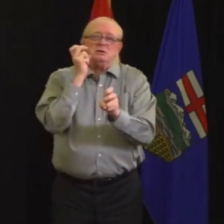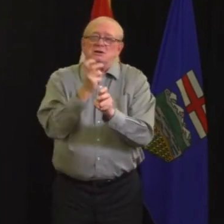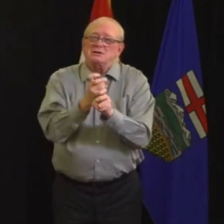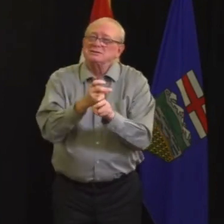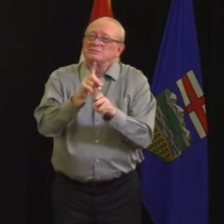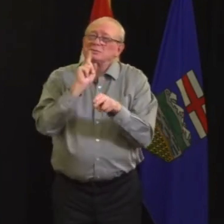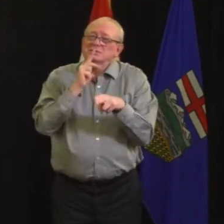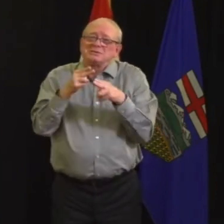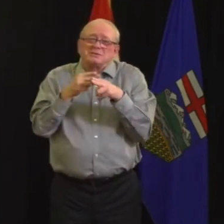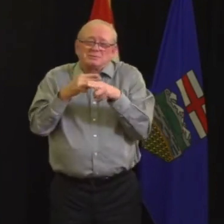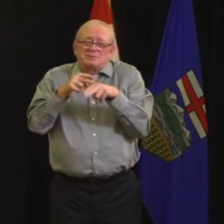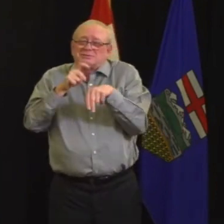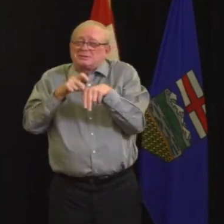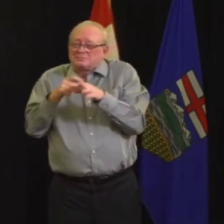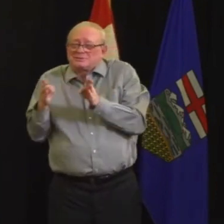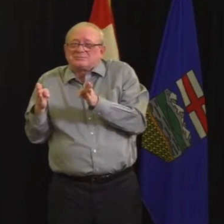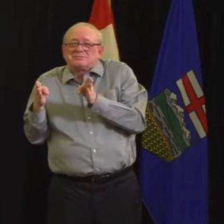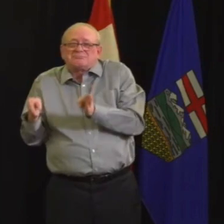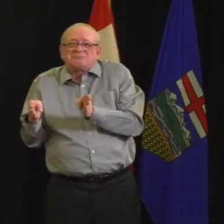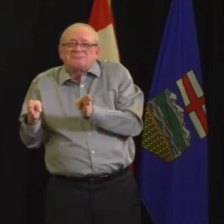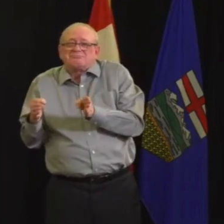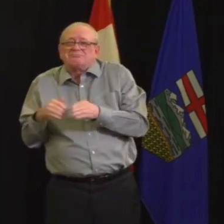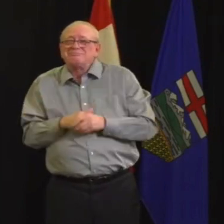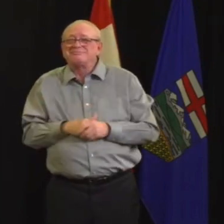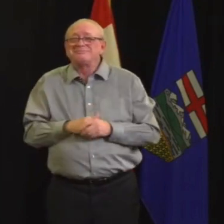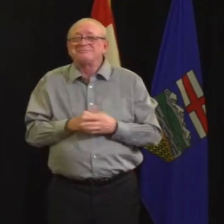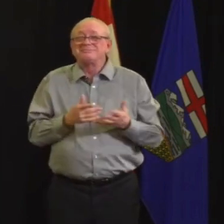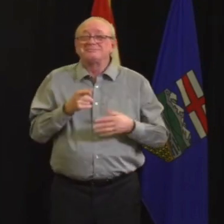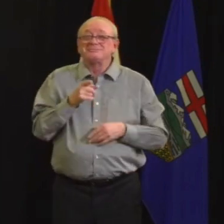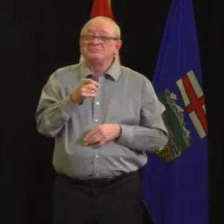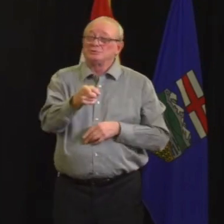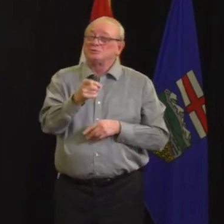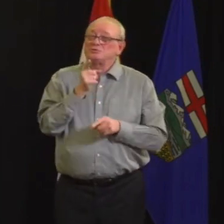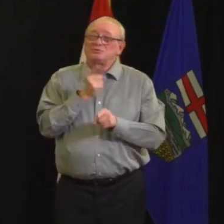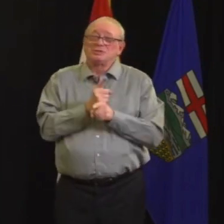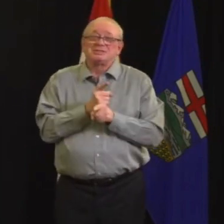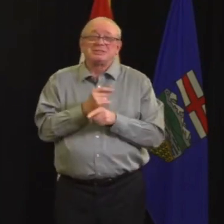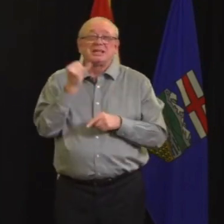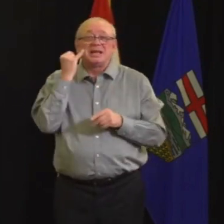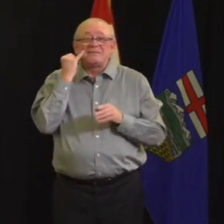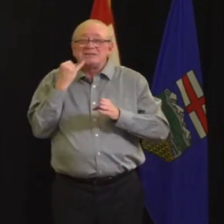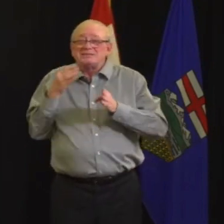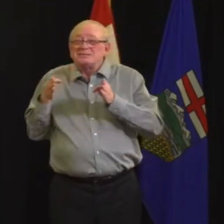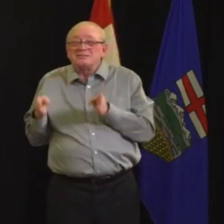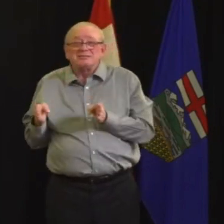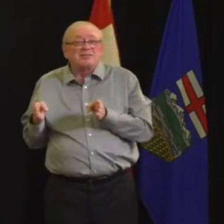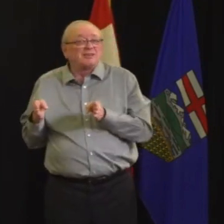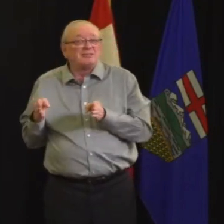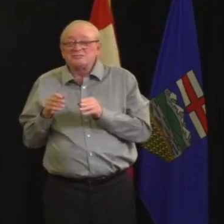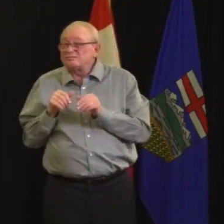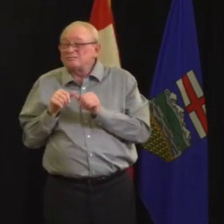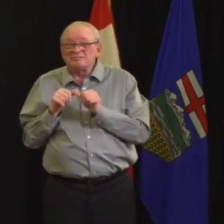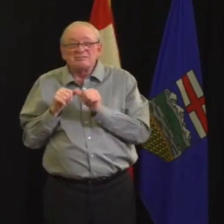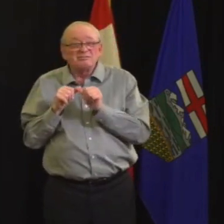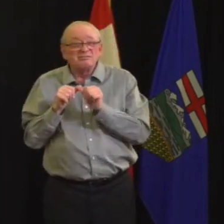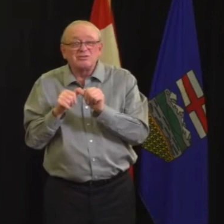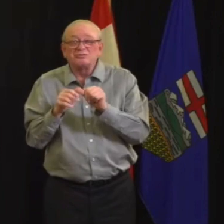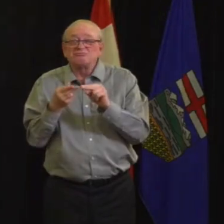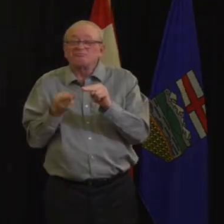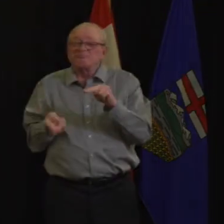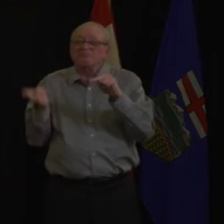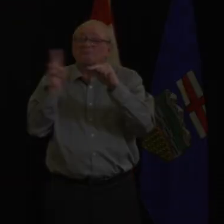if that's not happening and the spread continues, we will have to be looking at other measures.